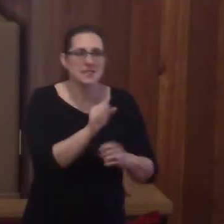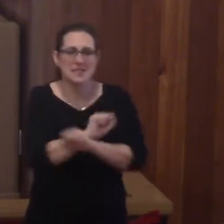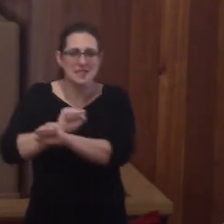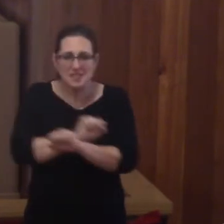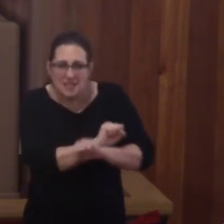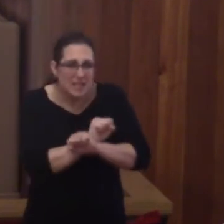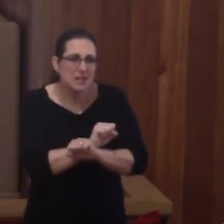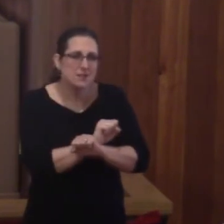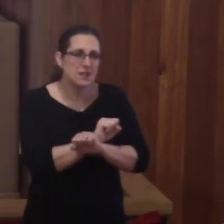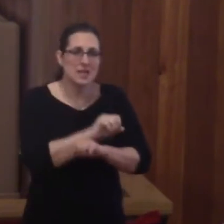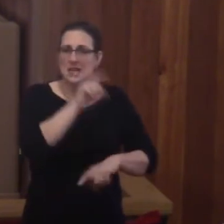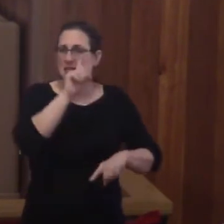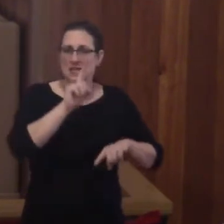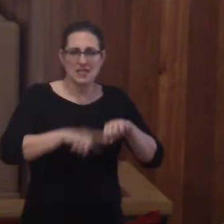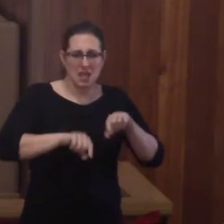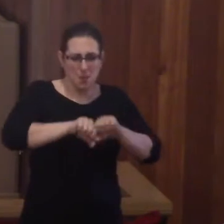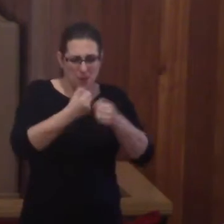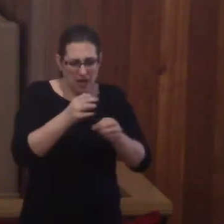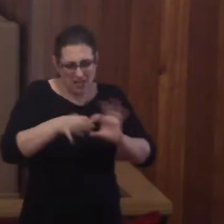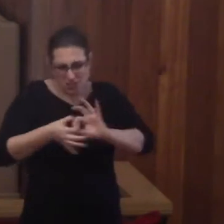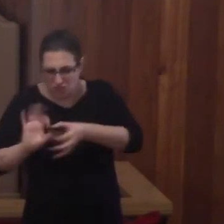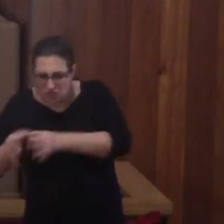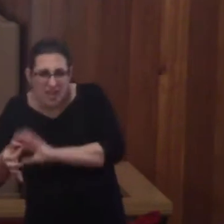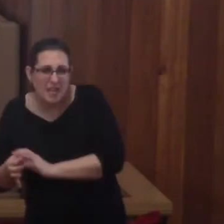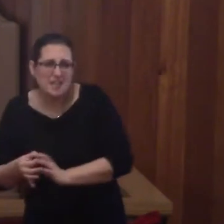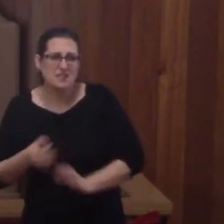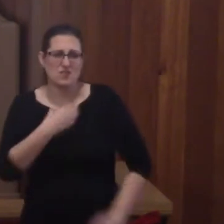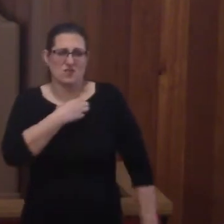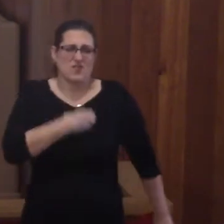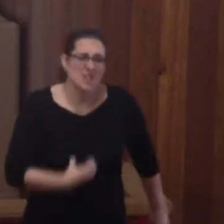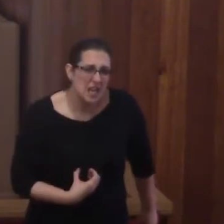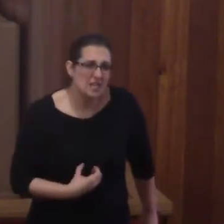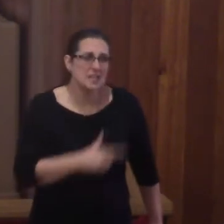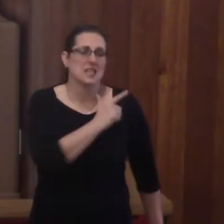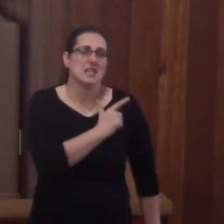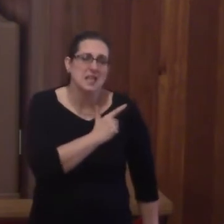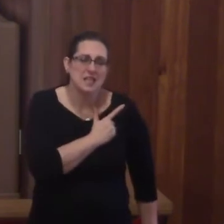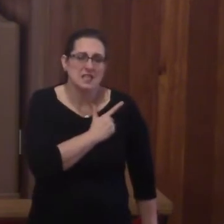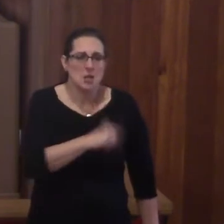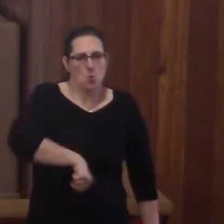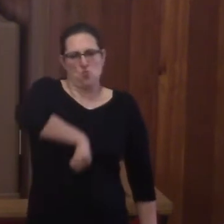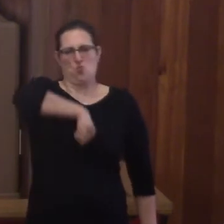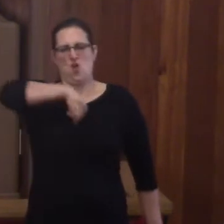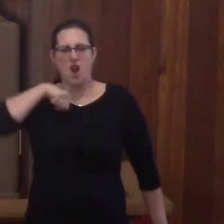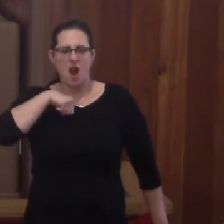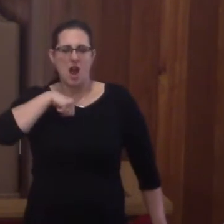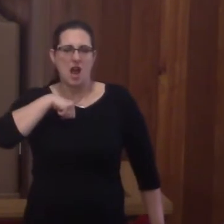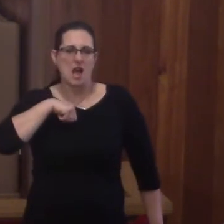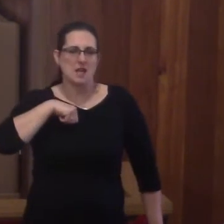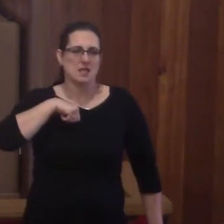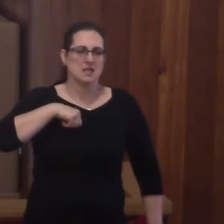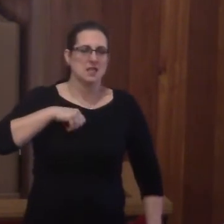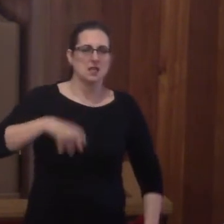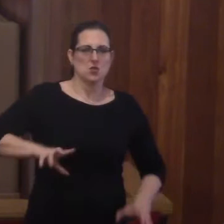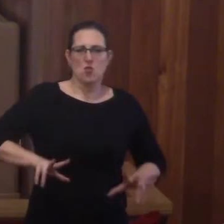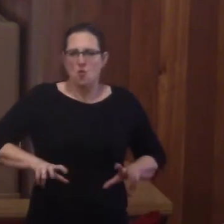off the chains of lust, laziness, pride, greed, despair,